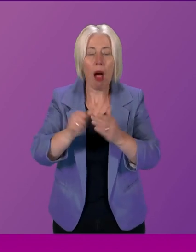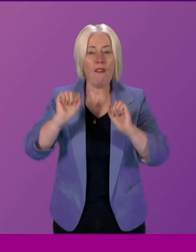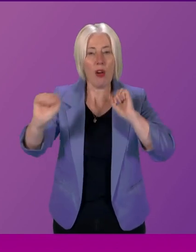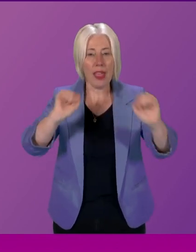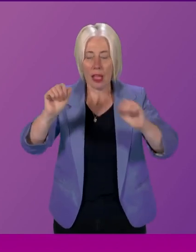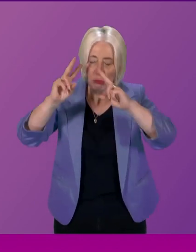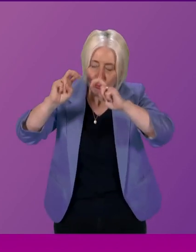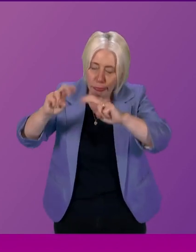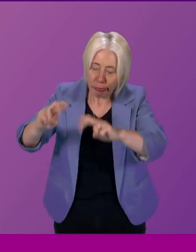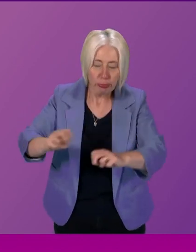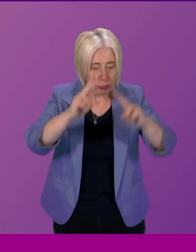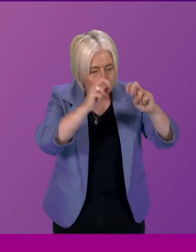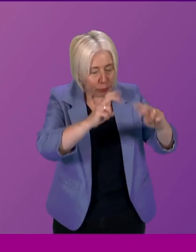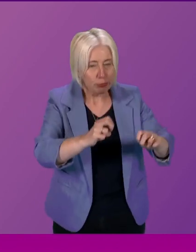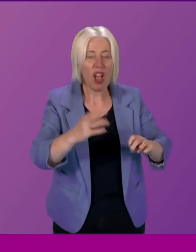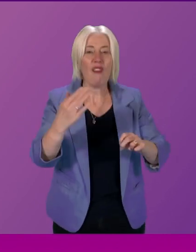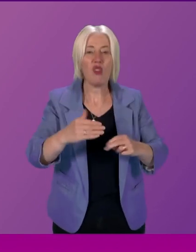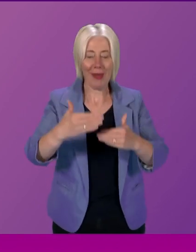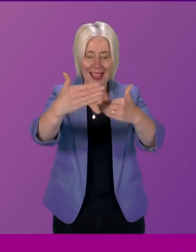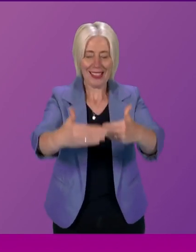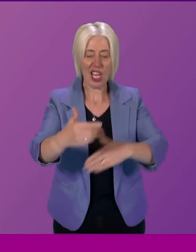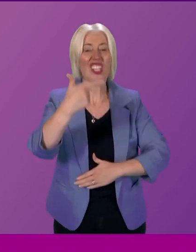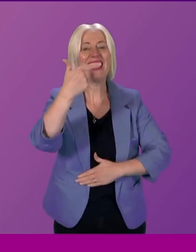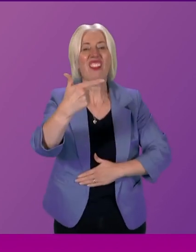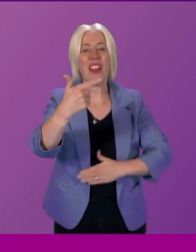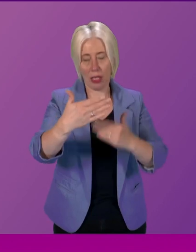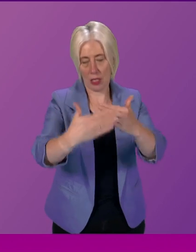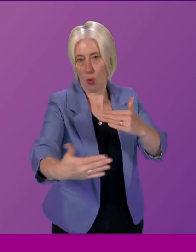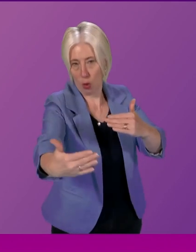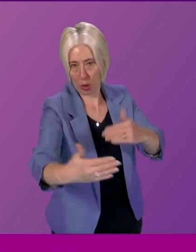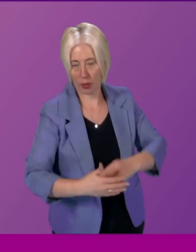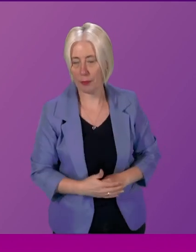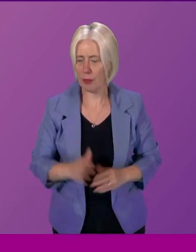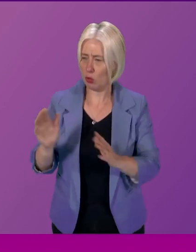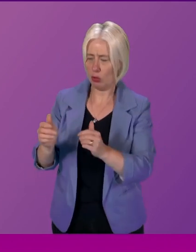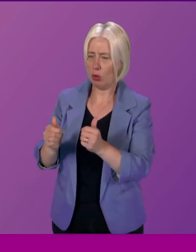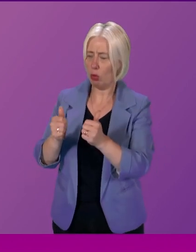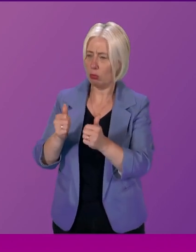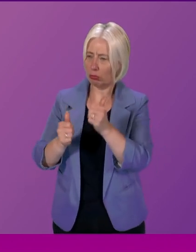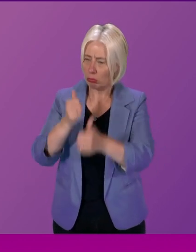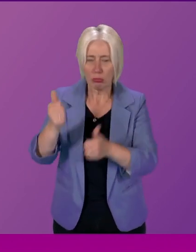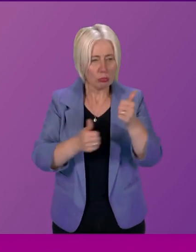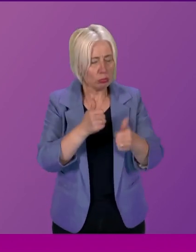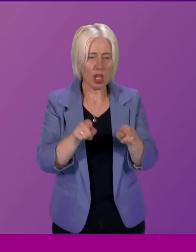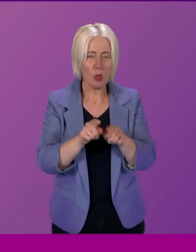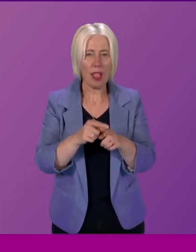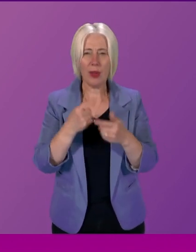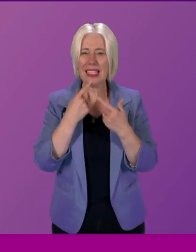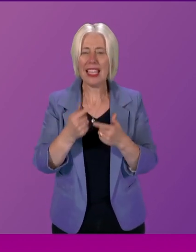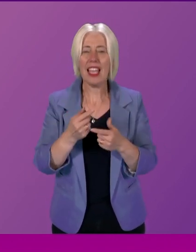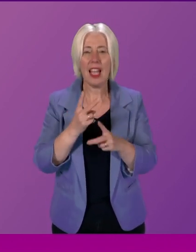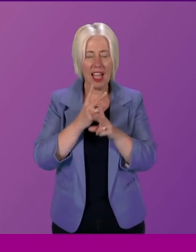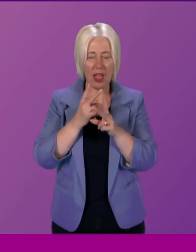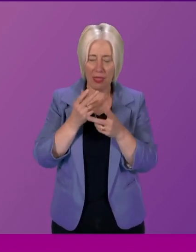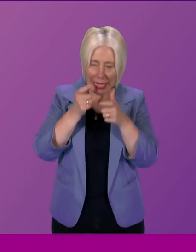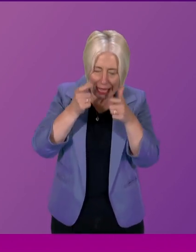from session seven onwards and in commending their work I'd wish to make special mention of the care and